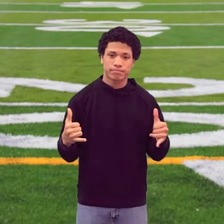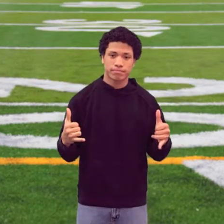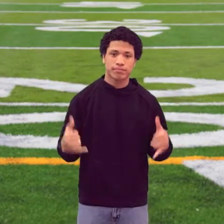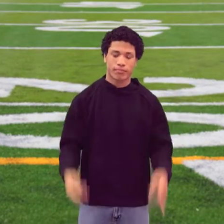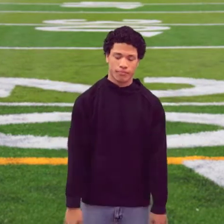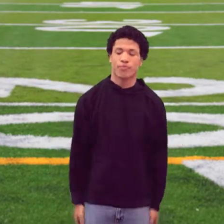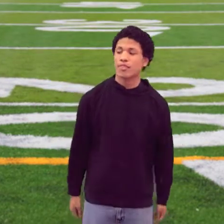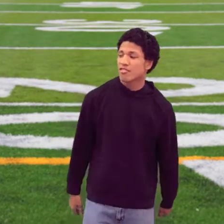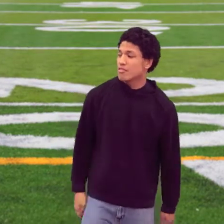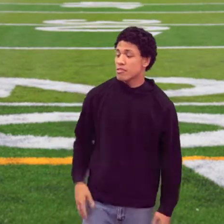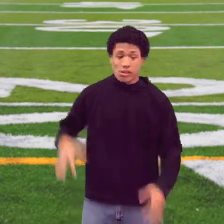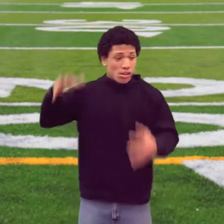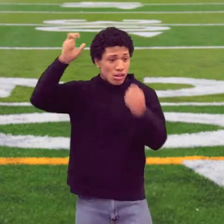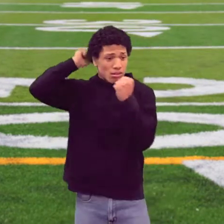I would have wanted to wake up the bed.